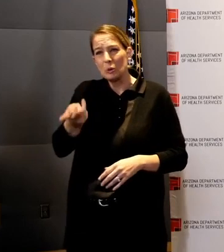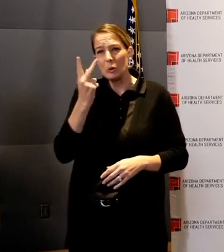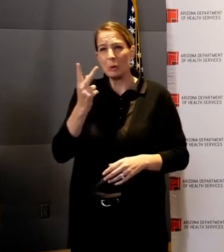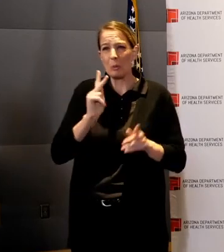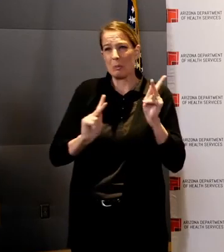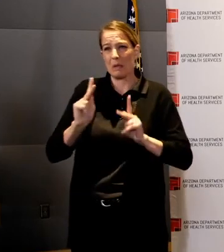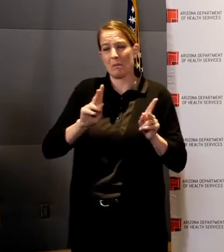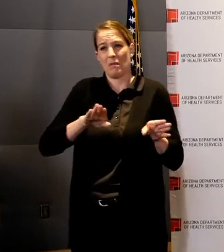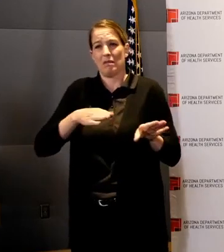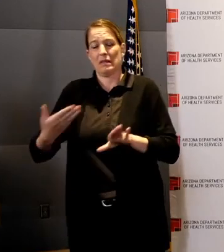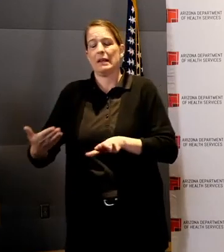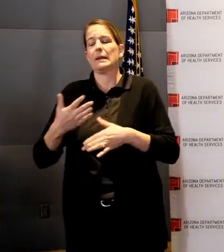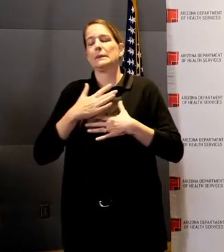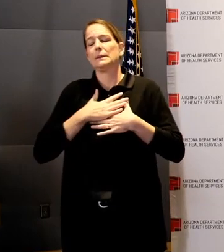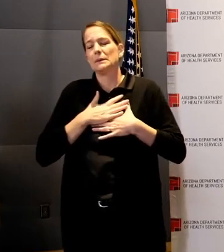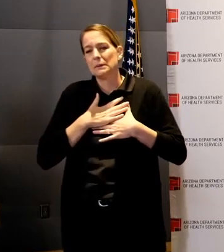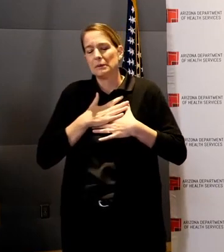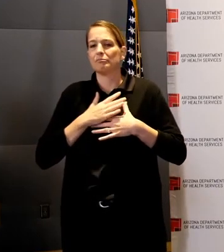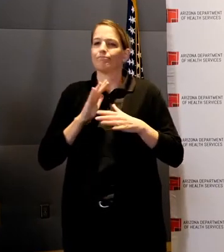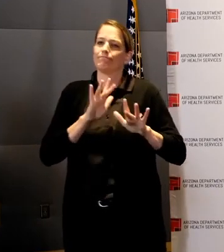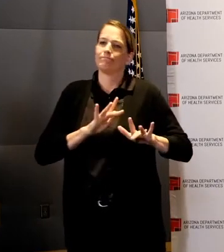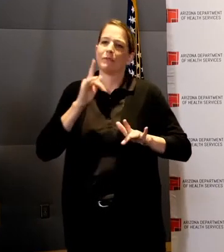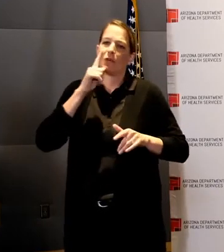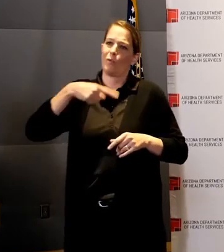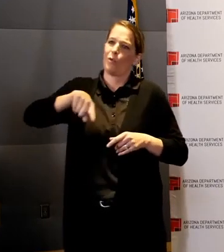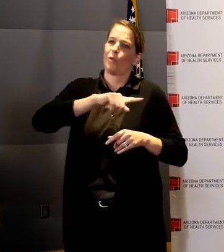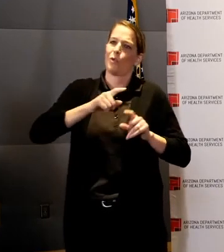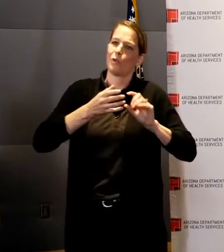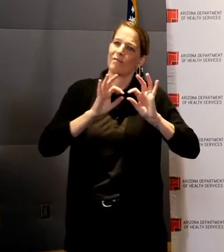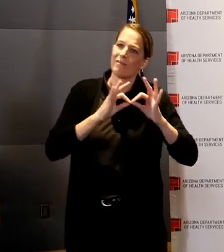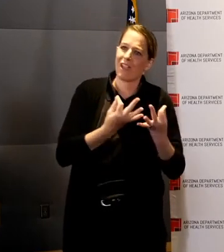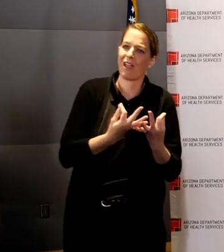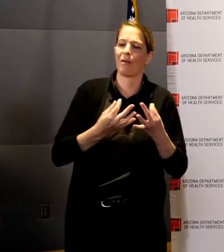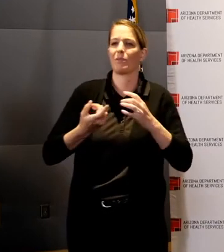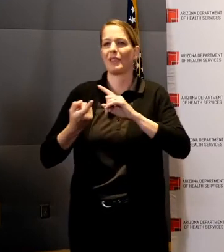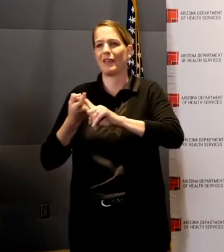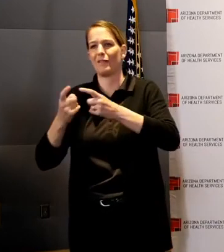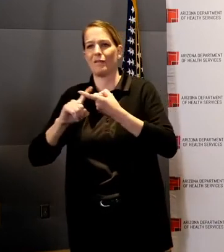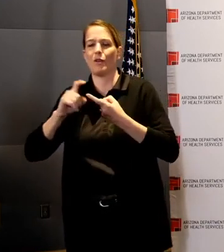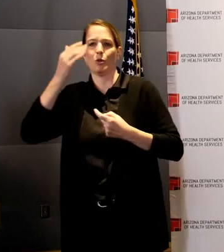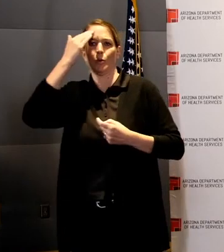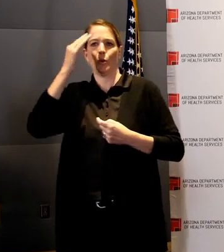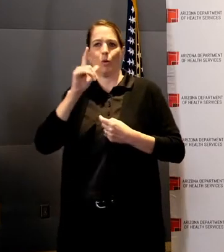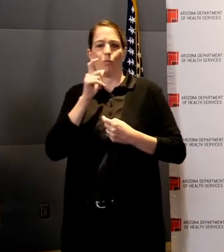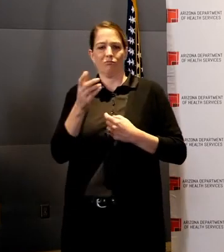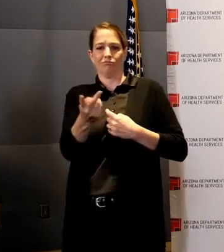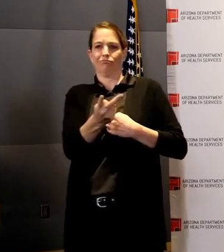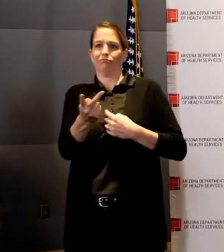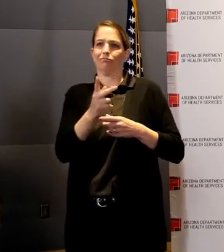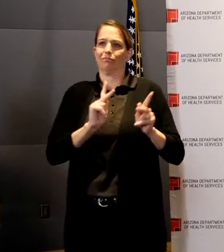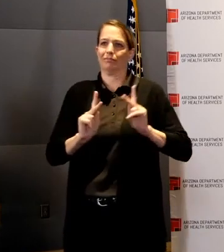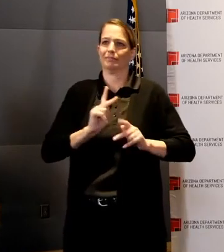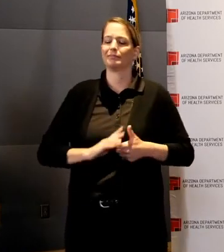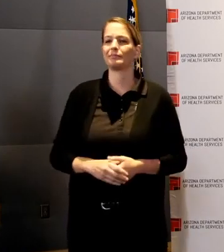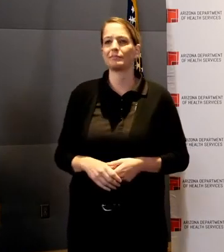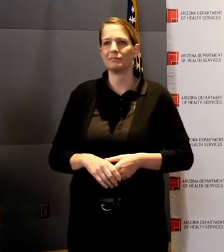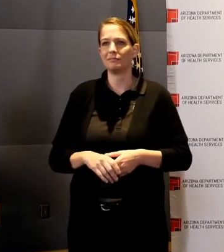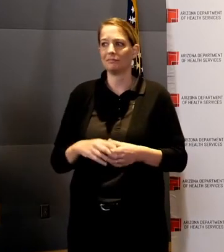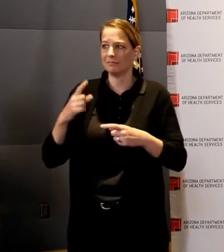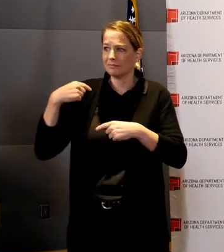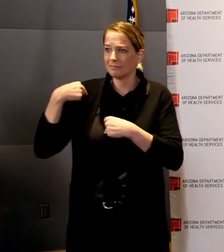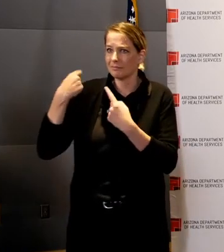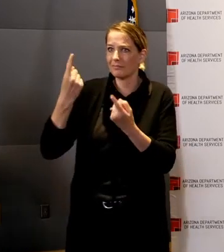sympathy is with the families and friends of these Arizonans. Over the last few weeks, we've continued to see the numbers climb,